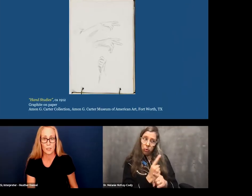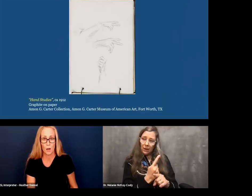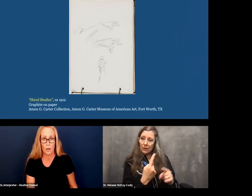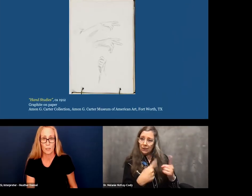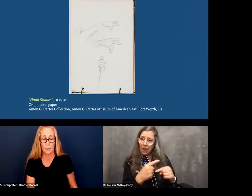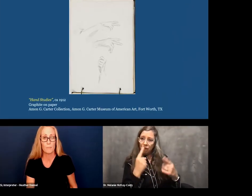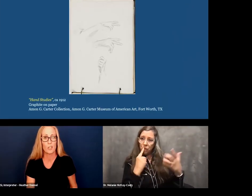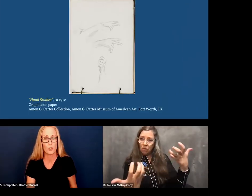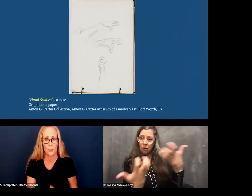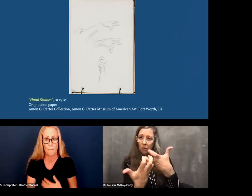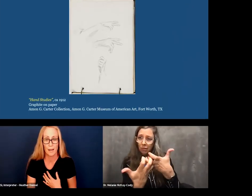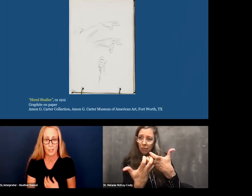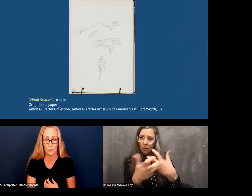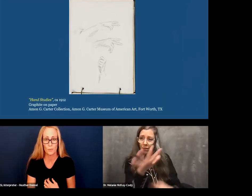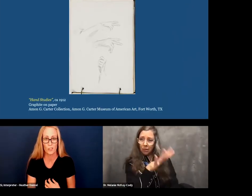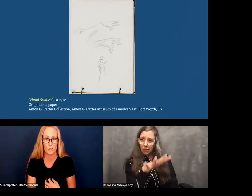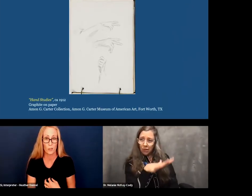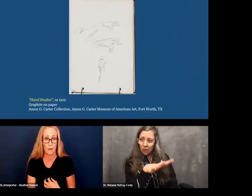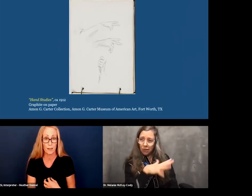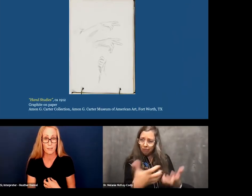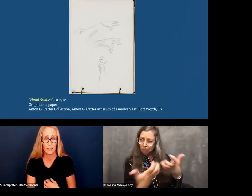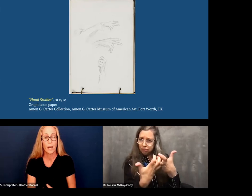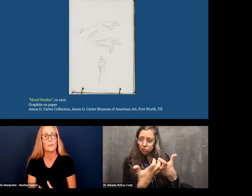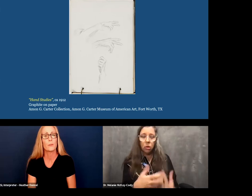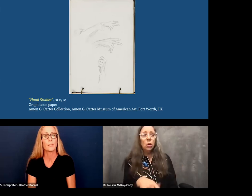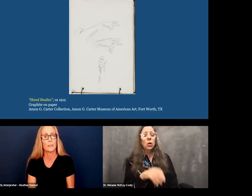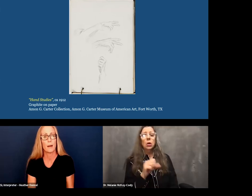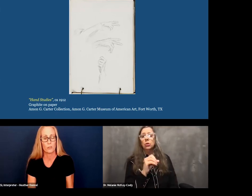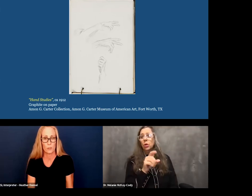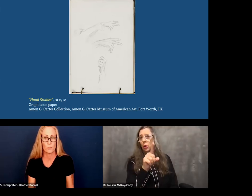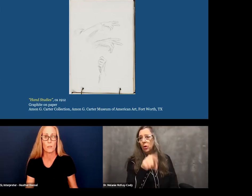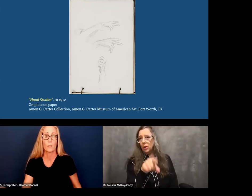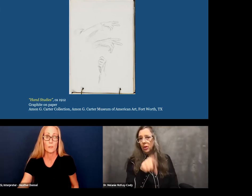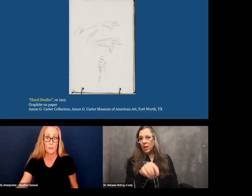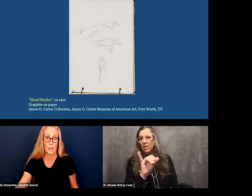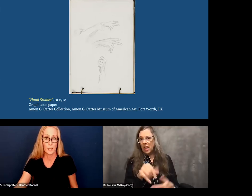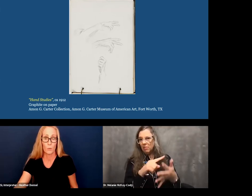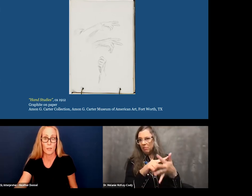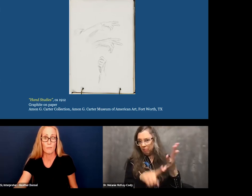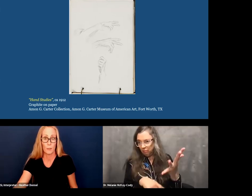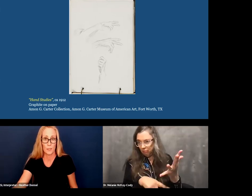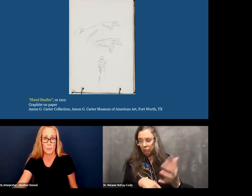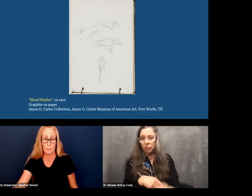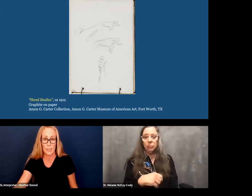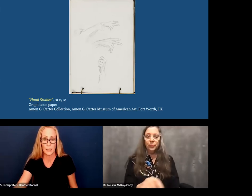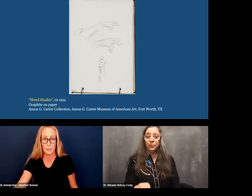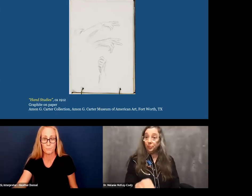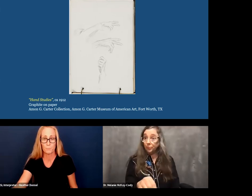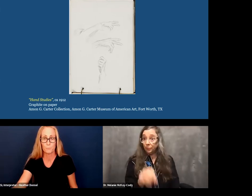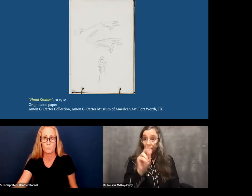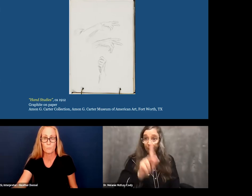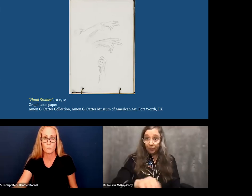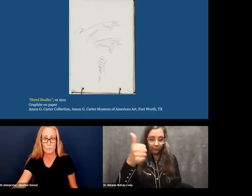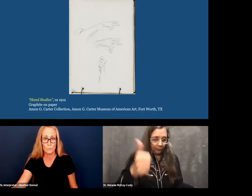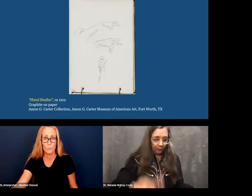who uses hand talk to make sure that my interpretation is correct and that the meaning matches the setting or the environment that's being painted.